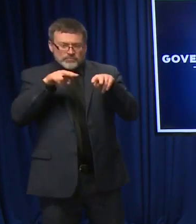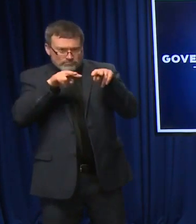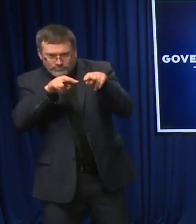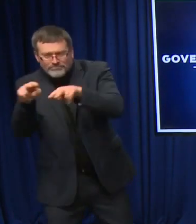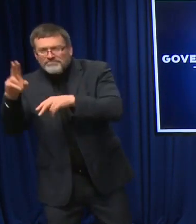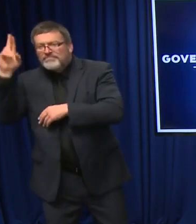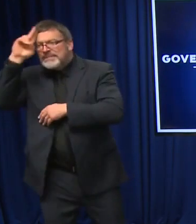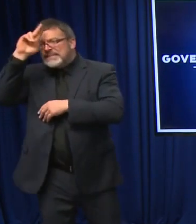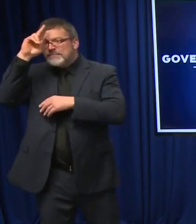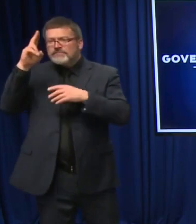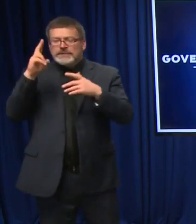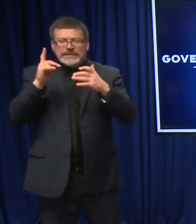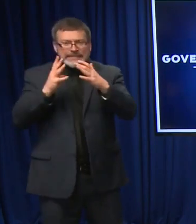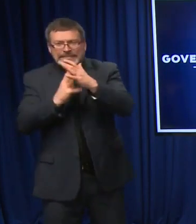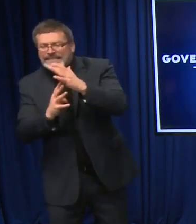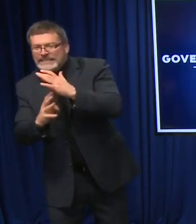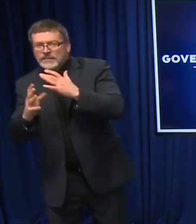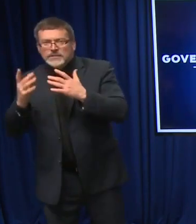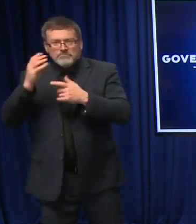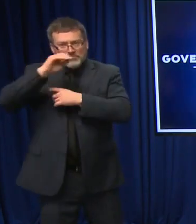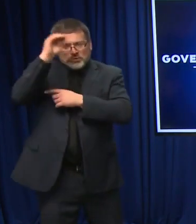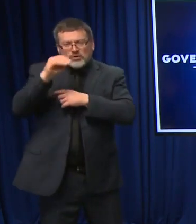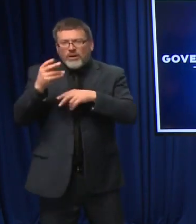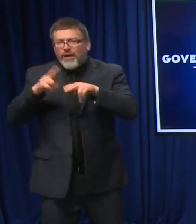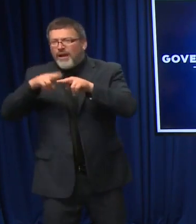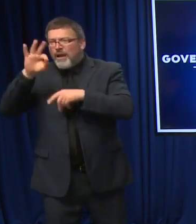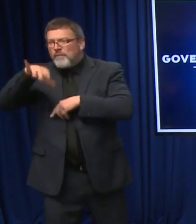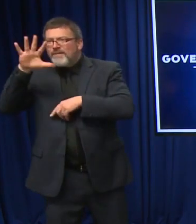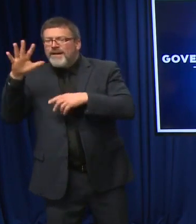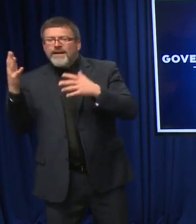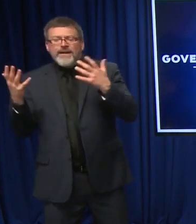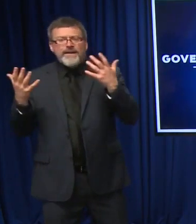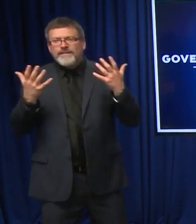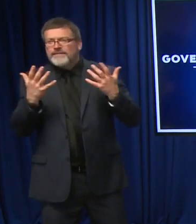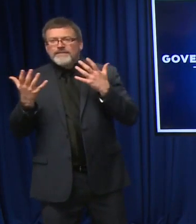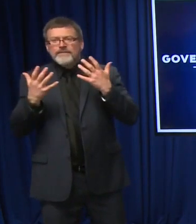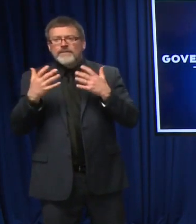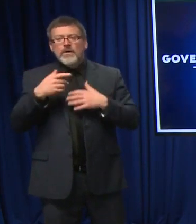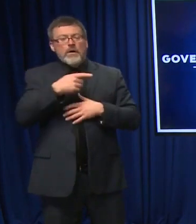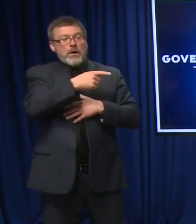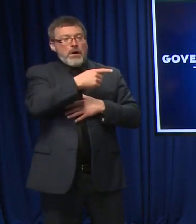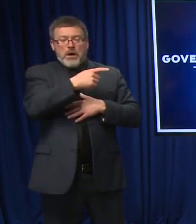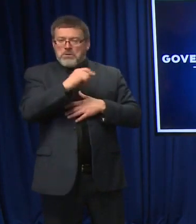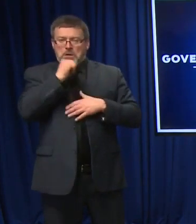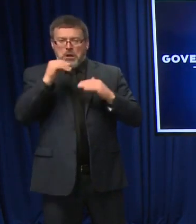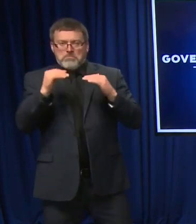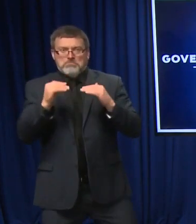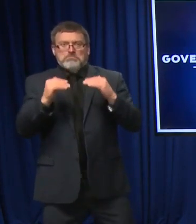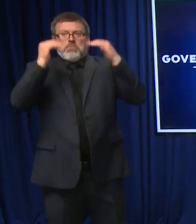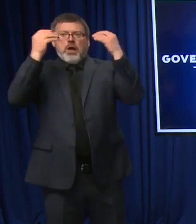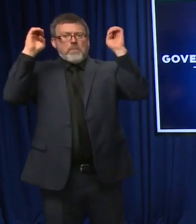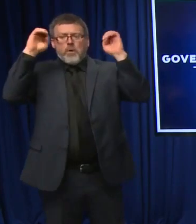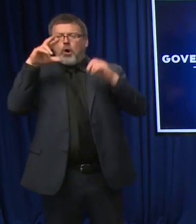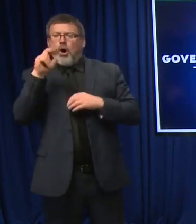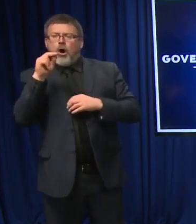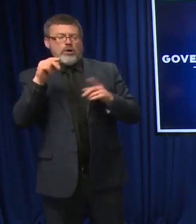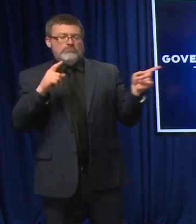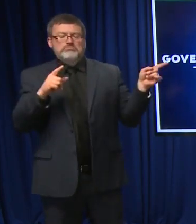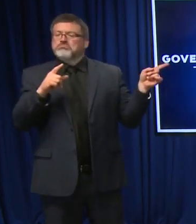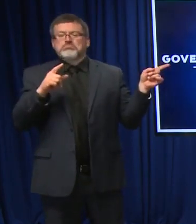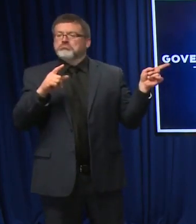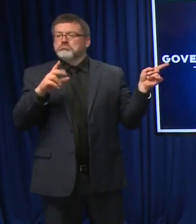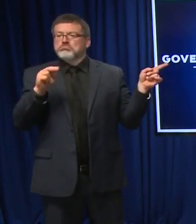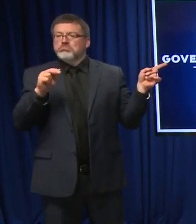test positivity. We know you're not going back to a legal definition of emergency under any kind of state of emergency, but when does this become an